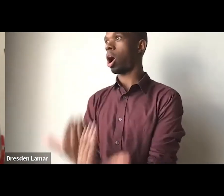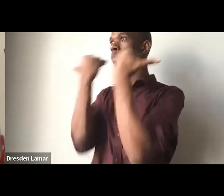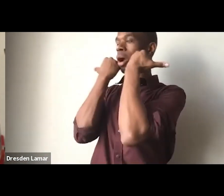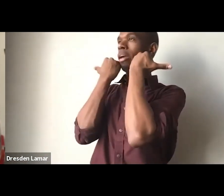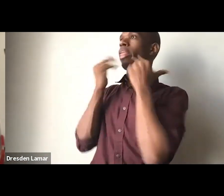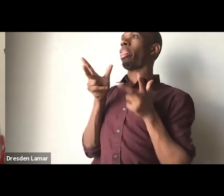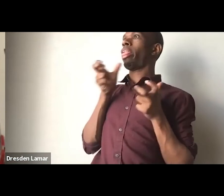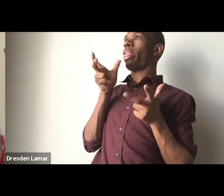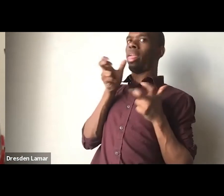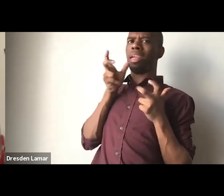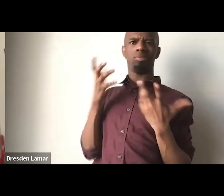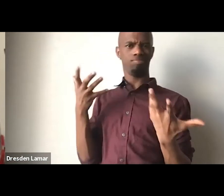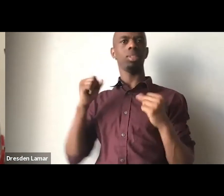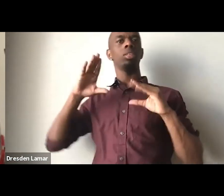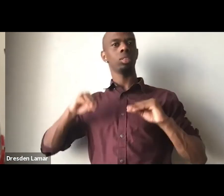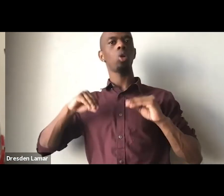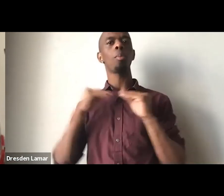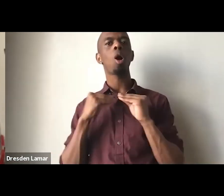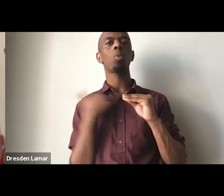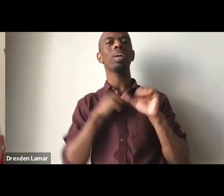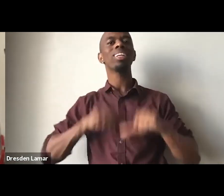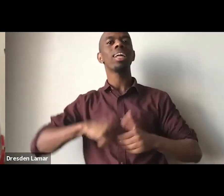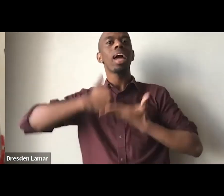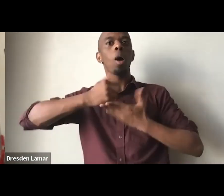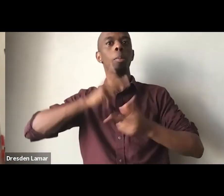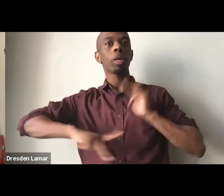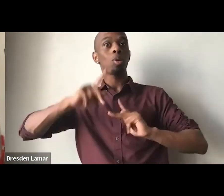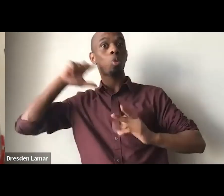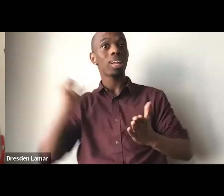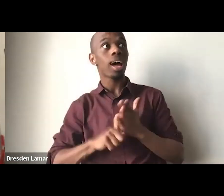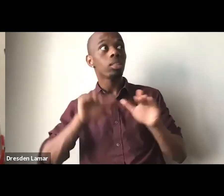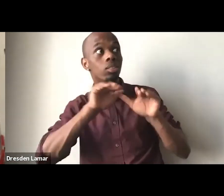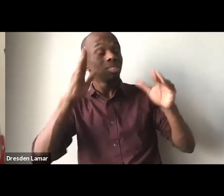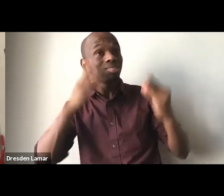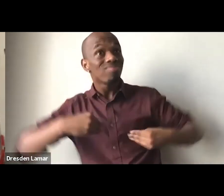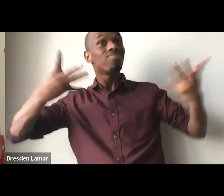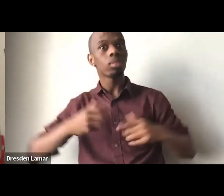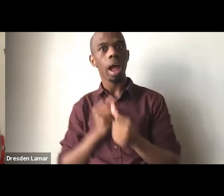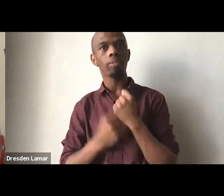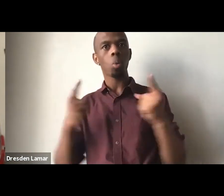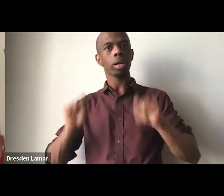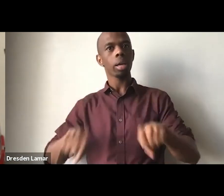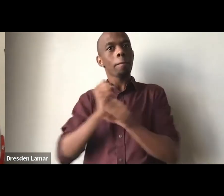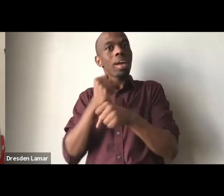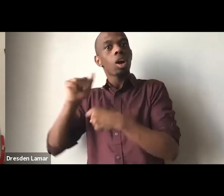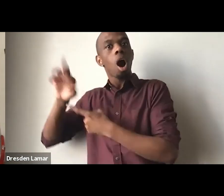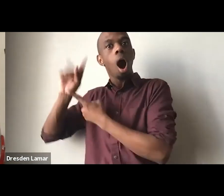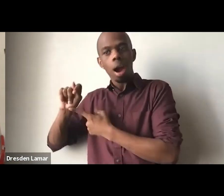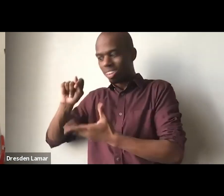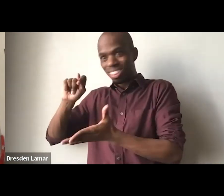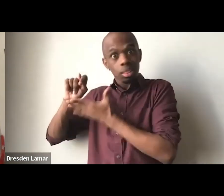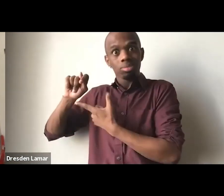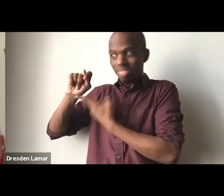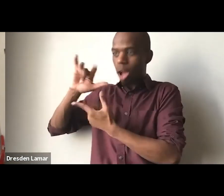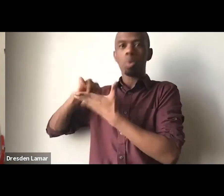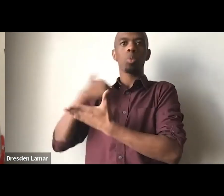you know, make people realize that everybody can make art, everybody can make music, and it needs to be a part of our daily lives, because we need it